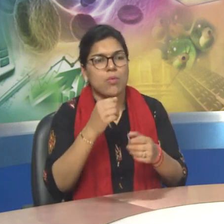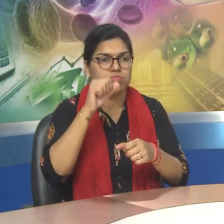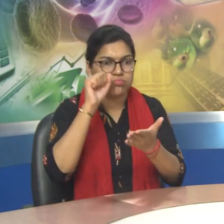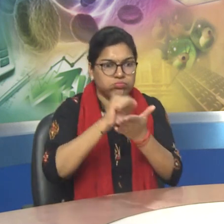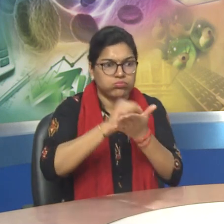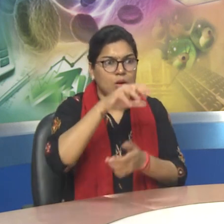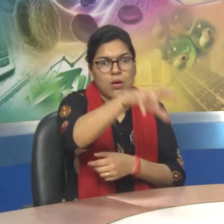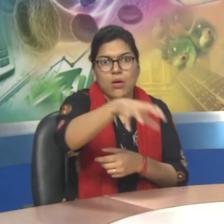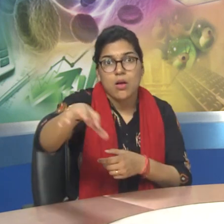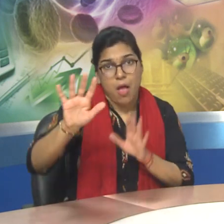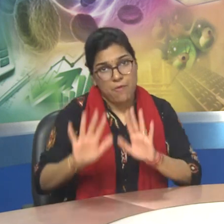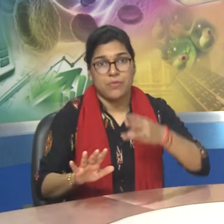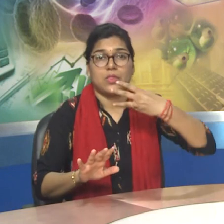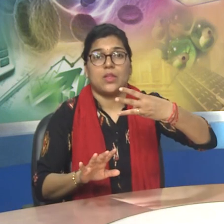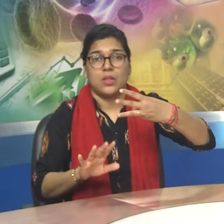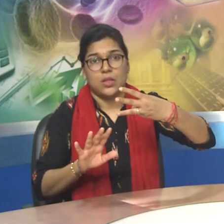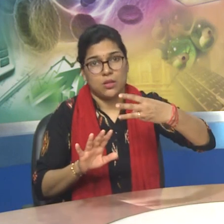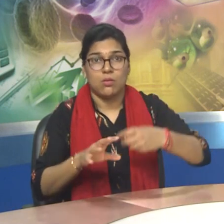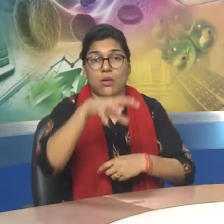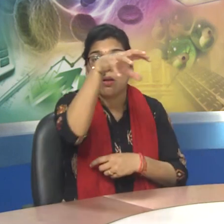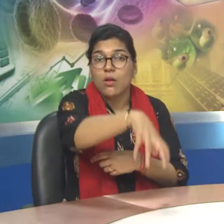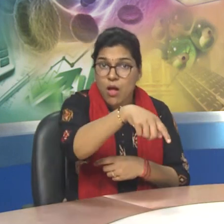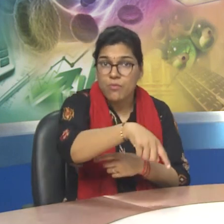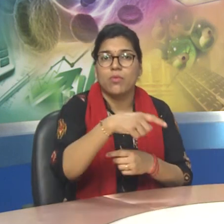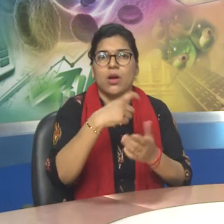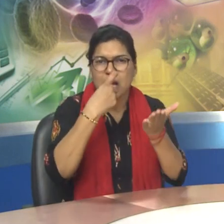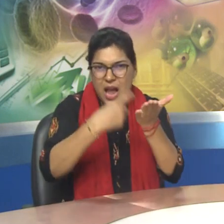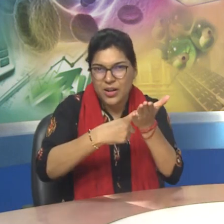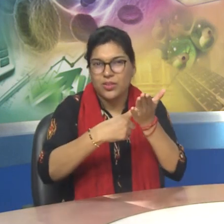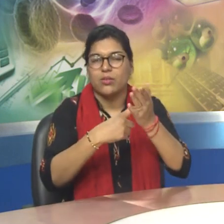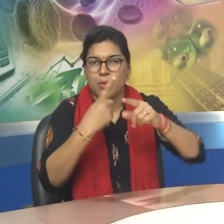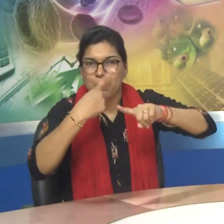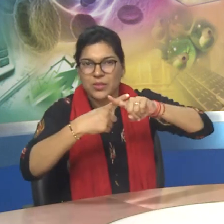government departments and commercial publishers.